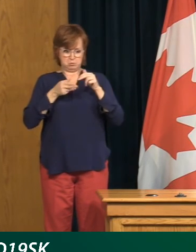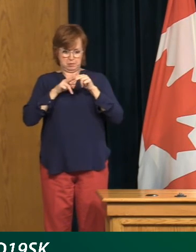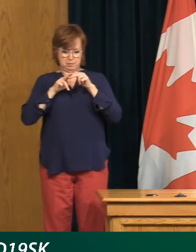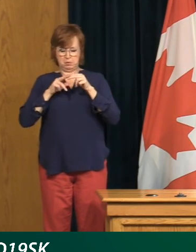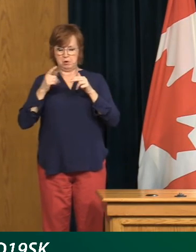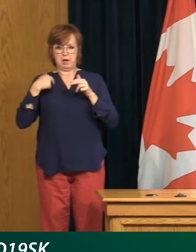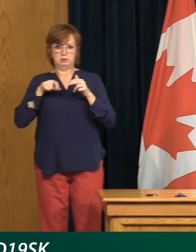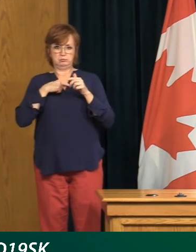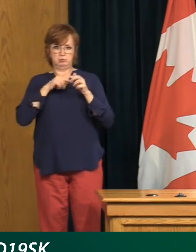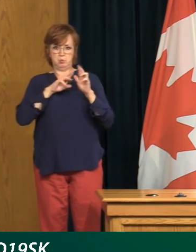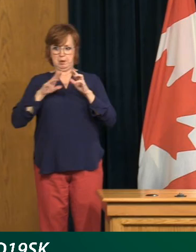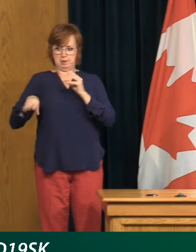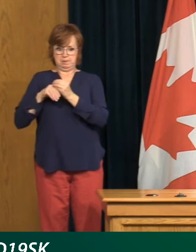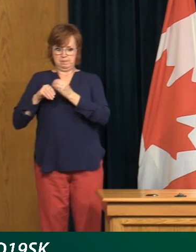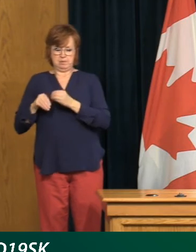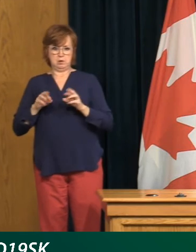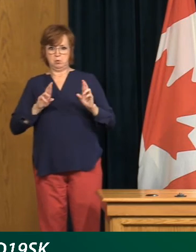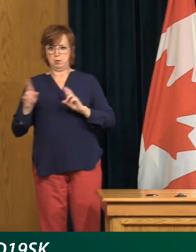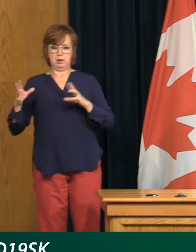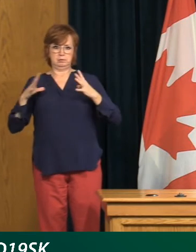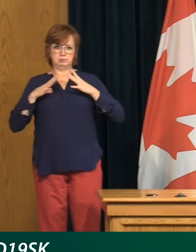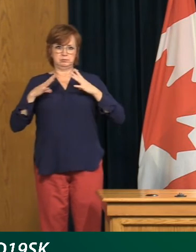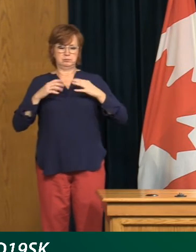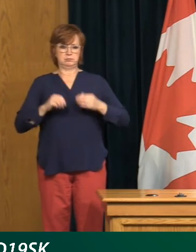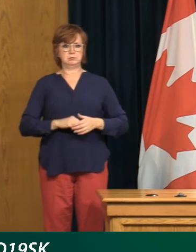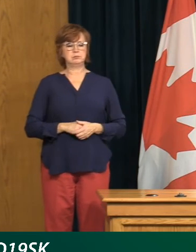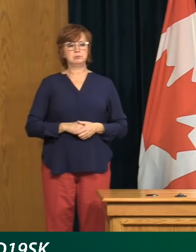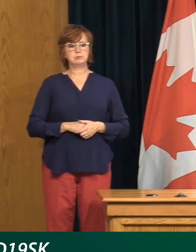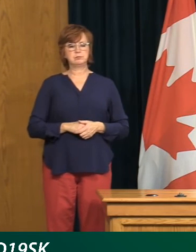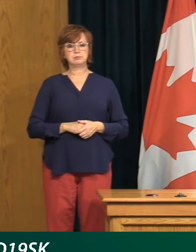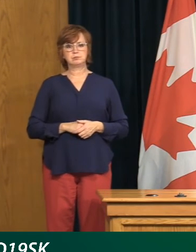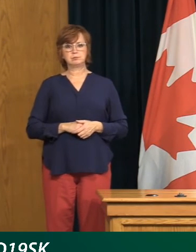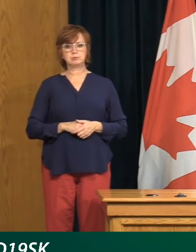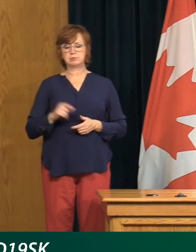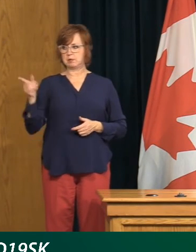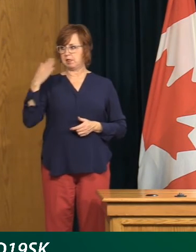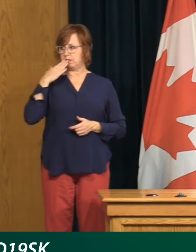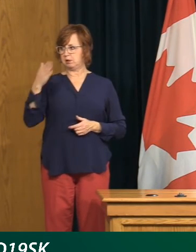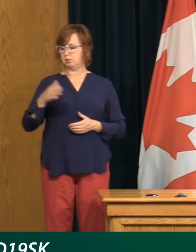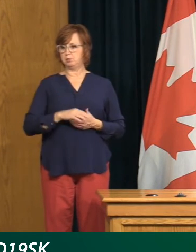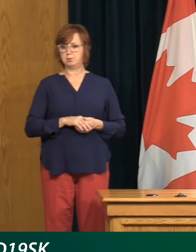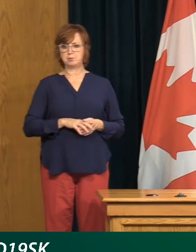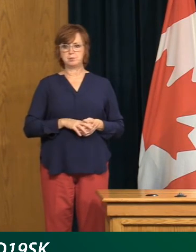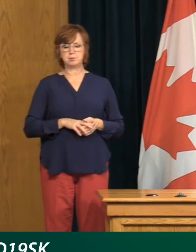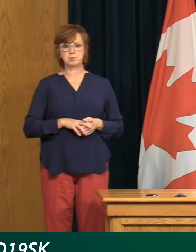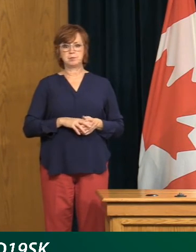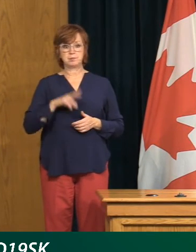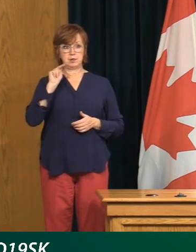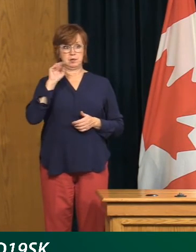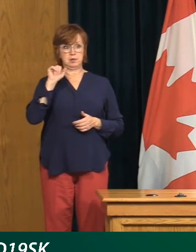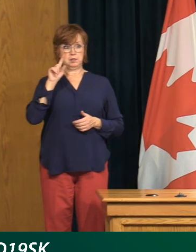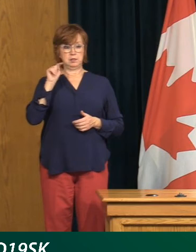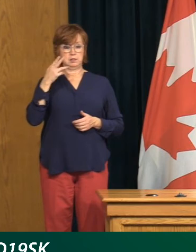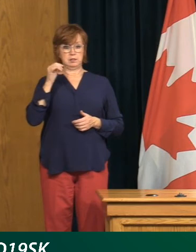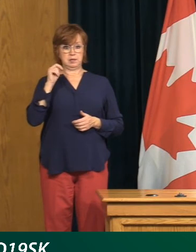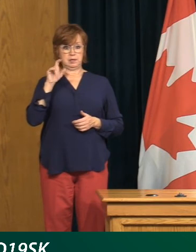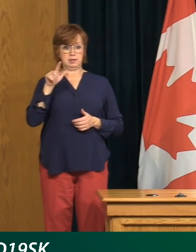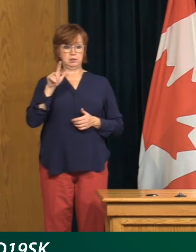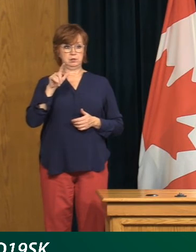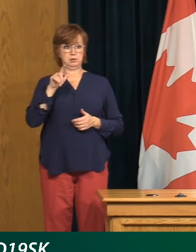initiatives in place to support patients as we need to. Thank you. Nathaniel, do you have a follow-up?